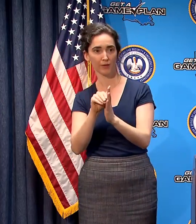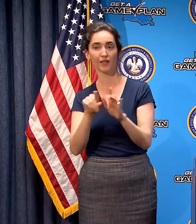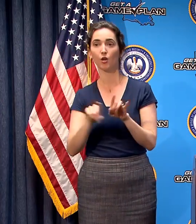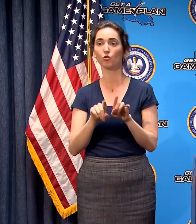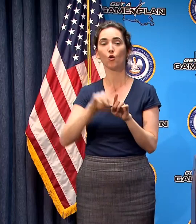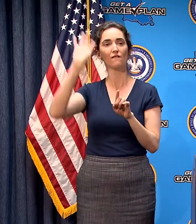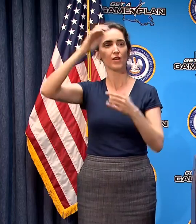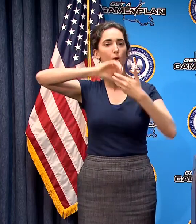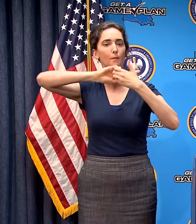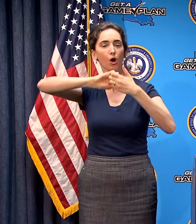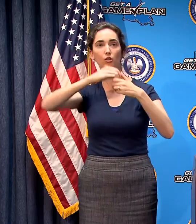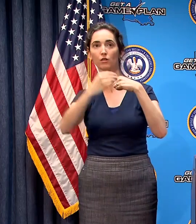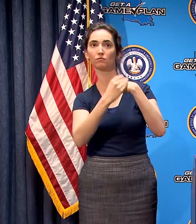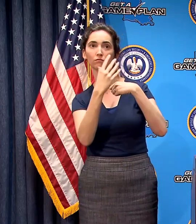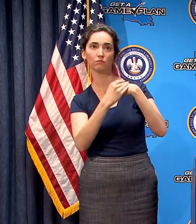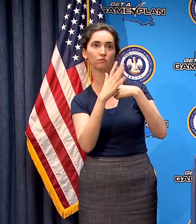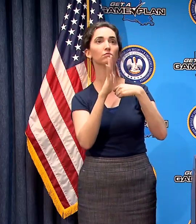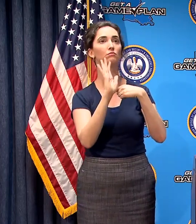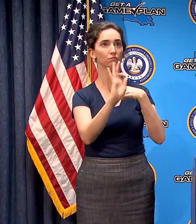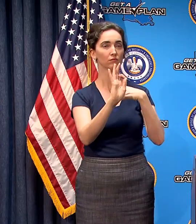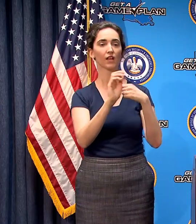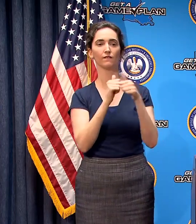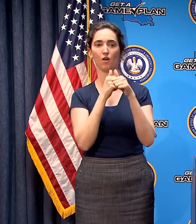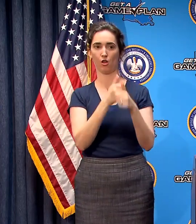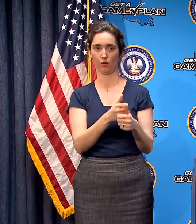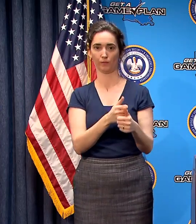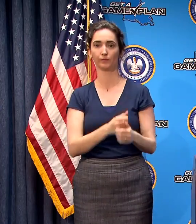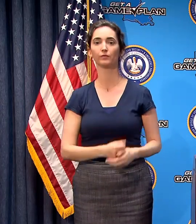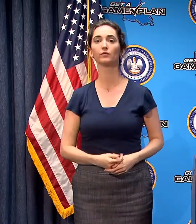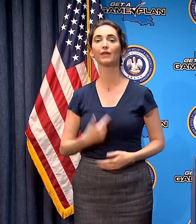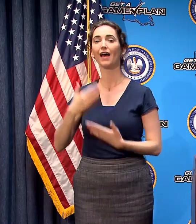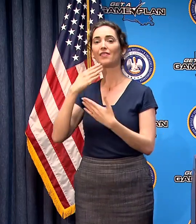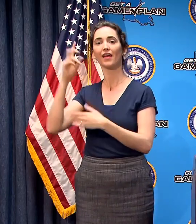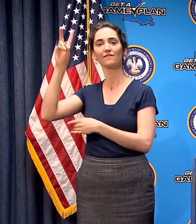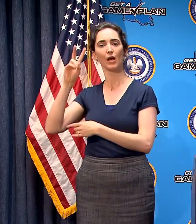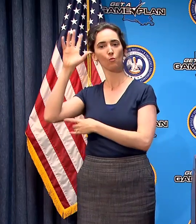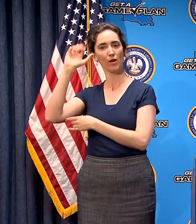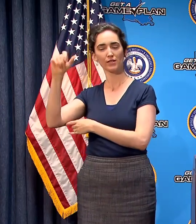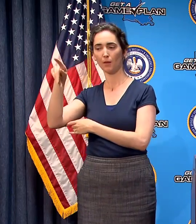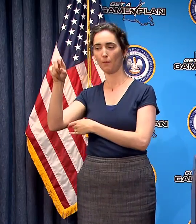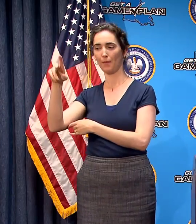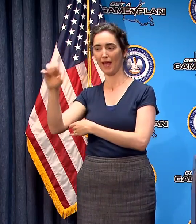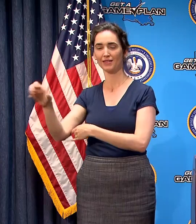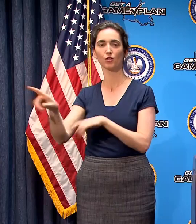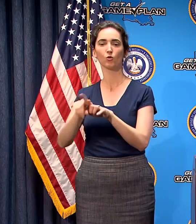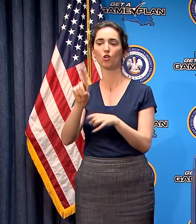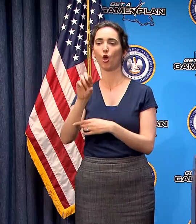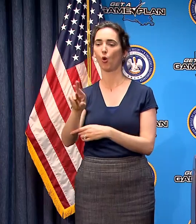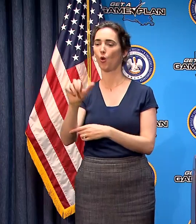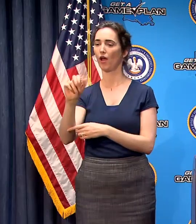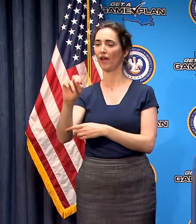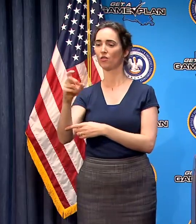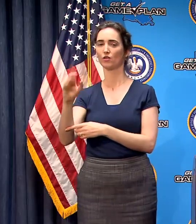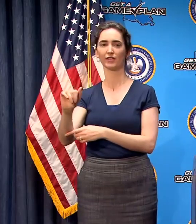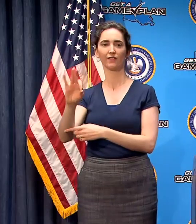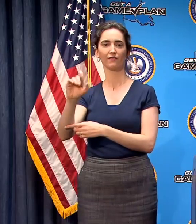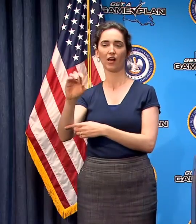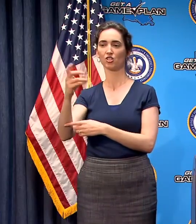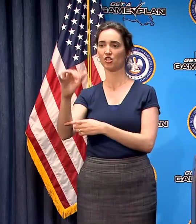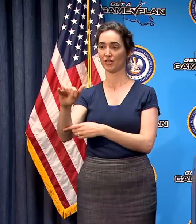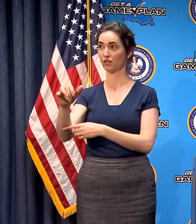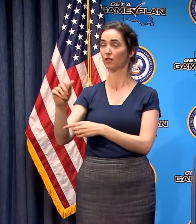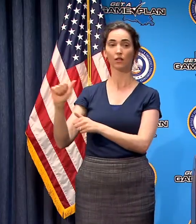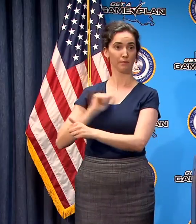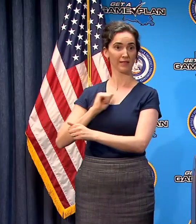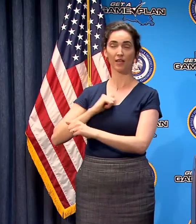federal partners partners i do want to thank both vice president pence and dr anthony fauci for taking time to speak with me personally